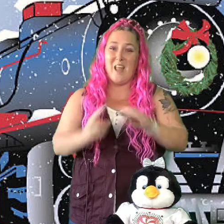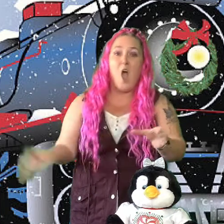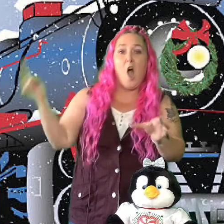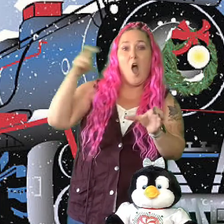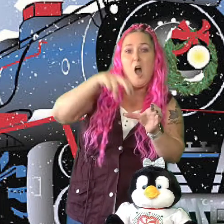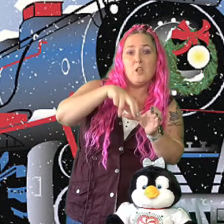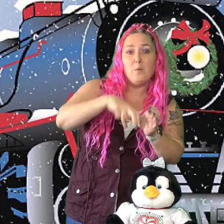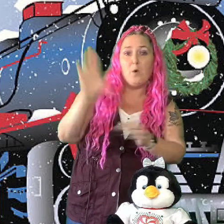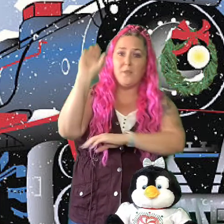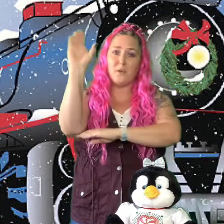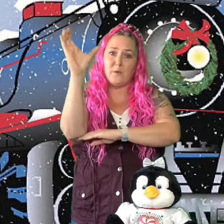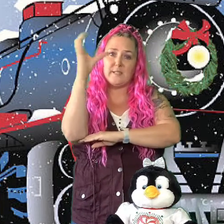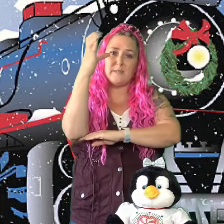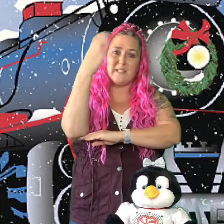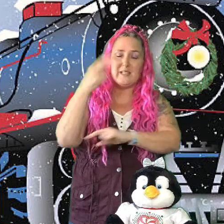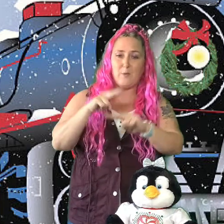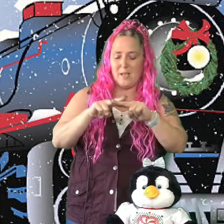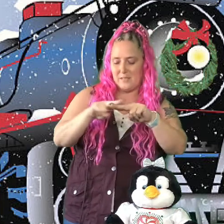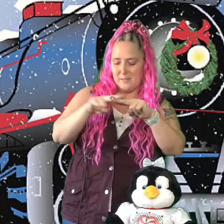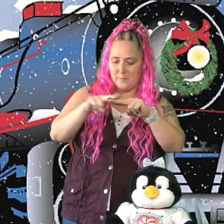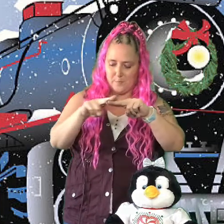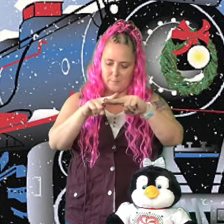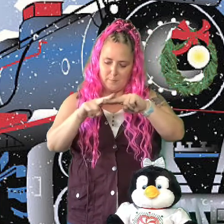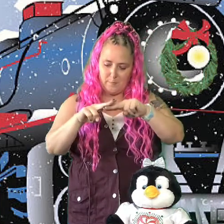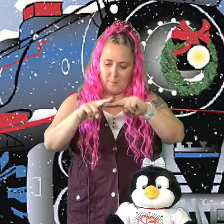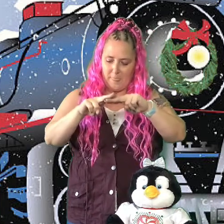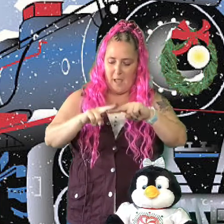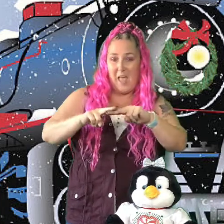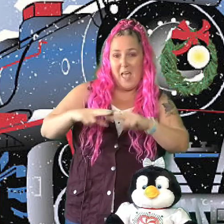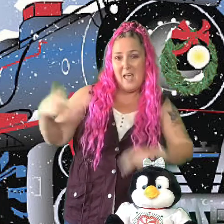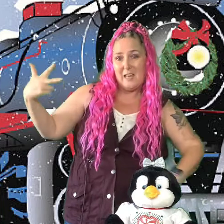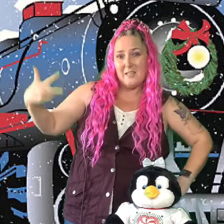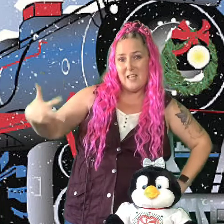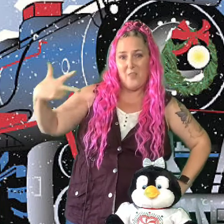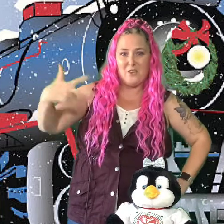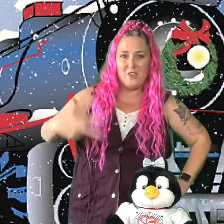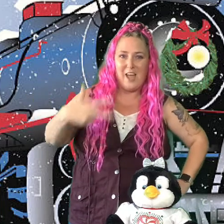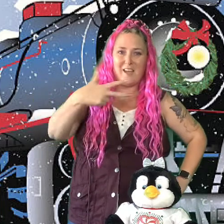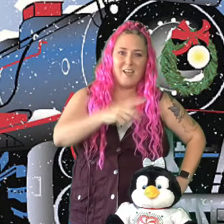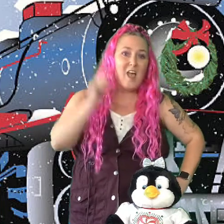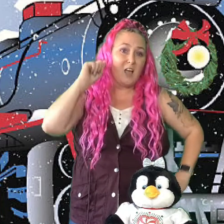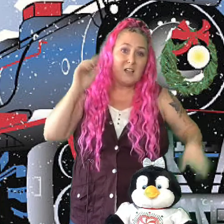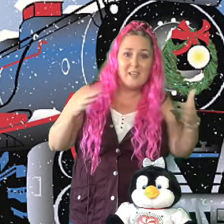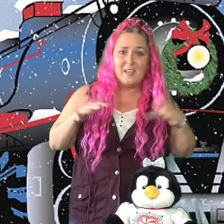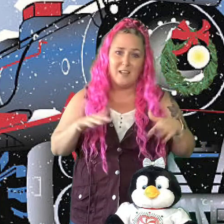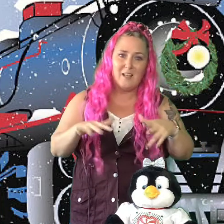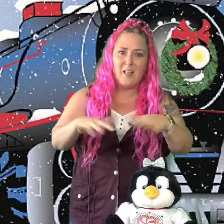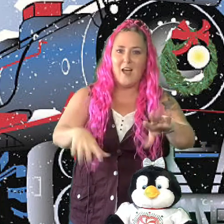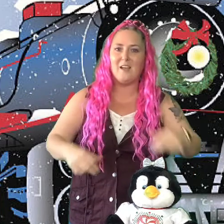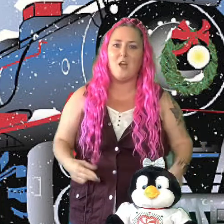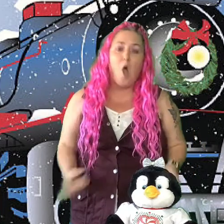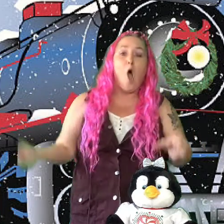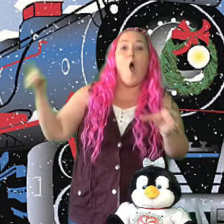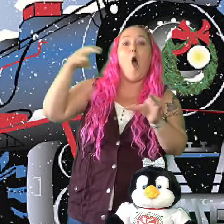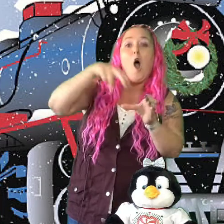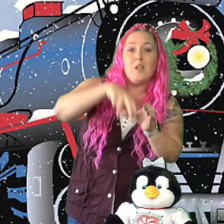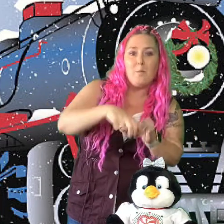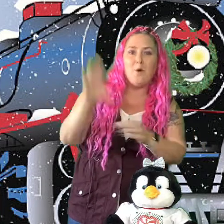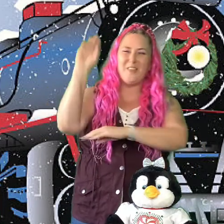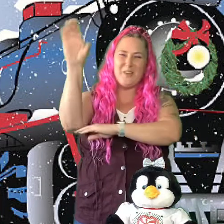Chugga aboard the Christmas Express. Heading down the track. Flickety-clack. All aboard the